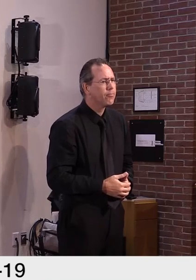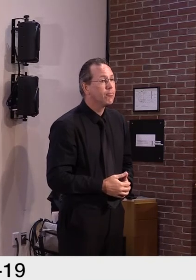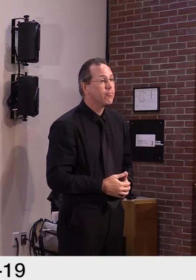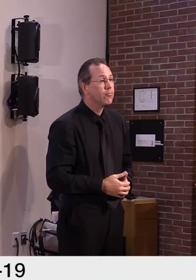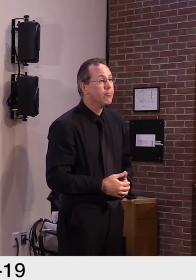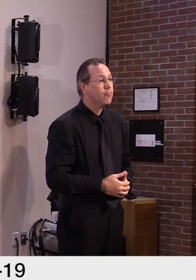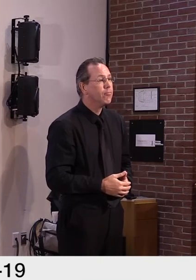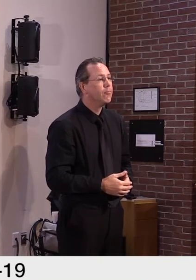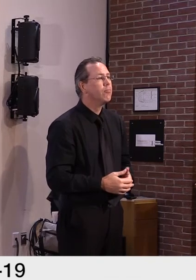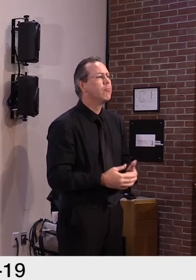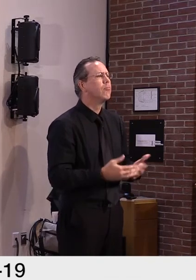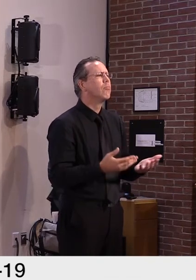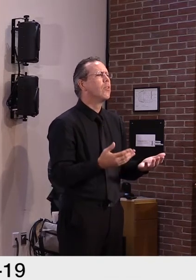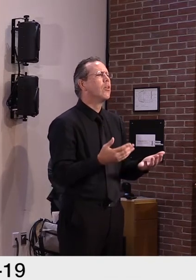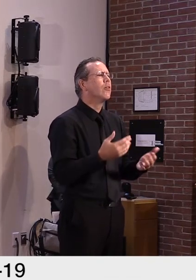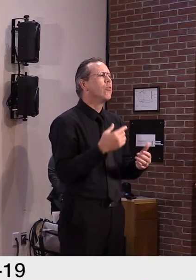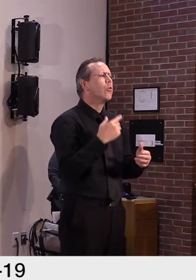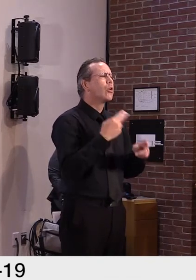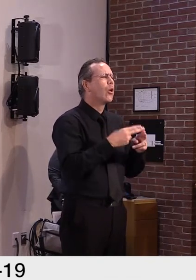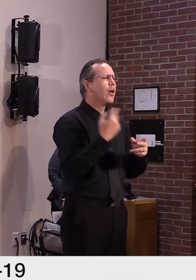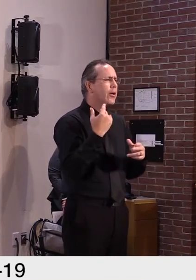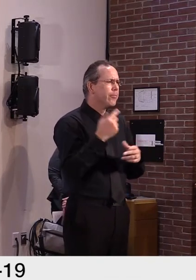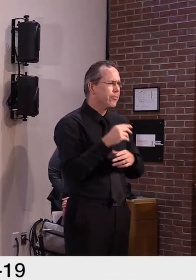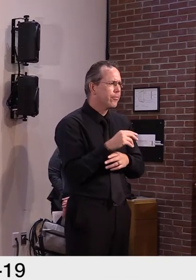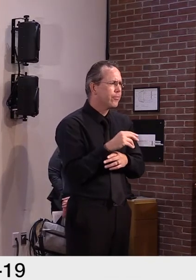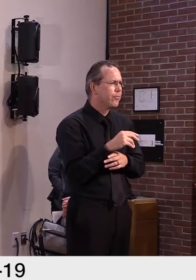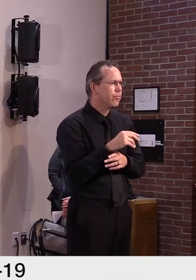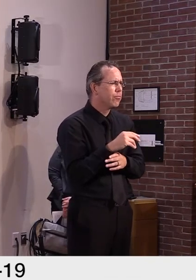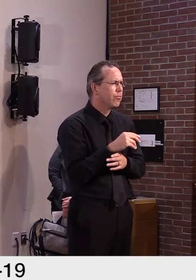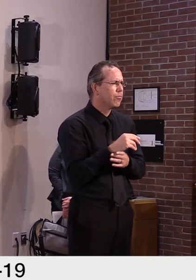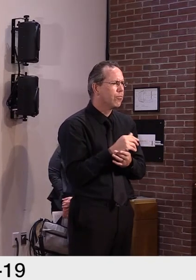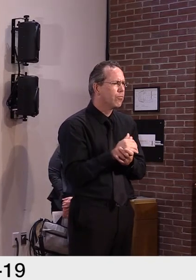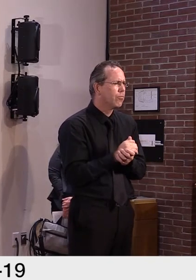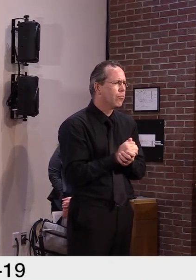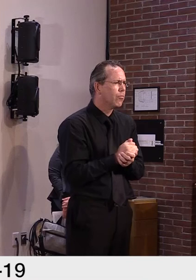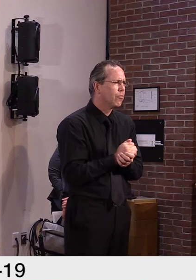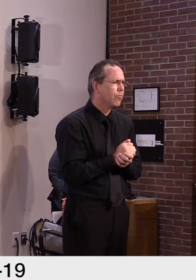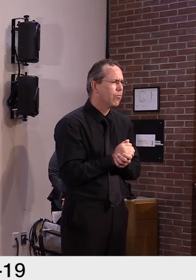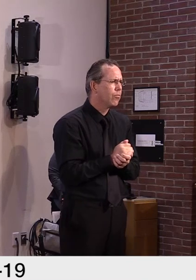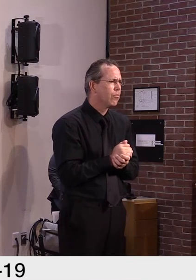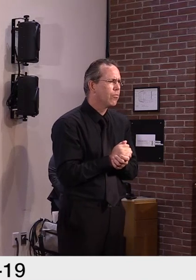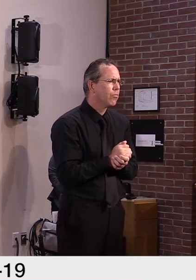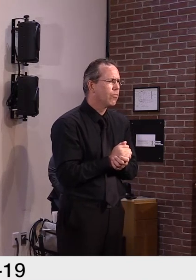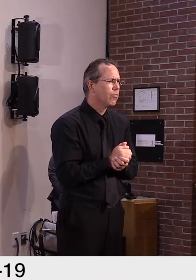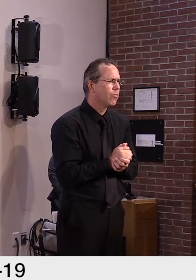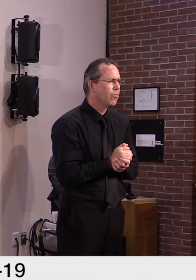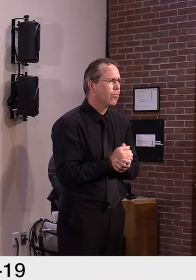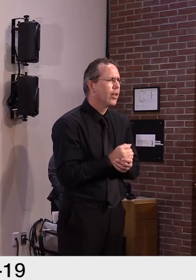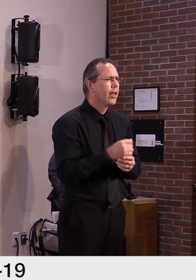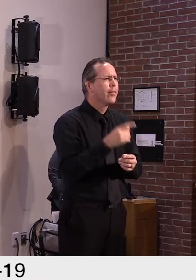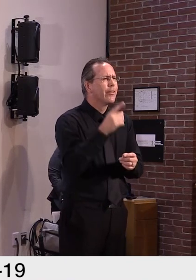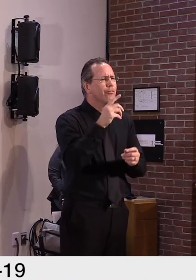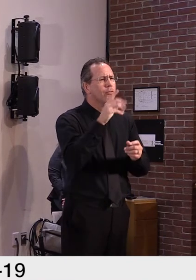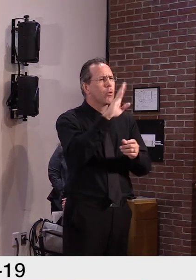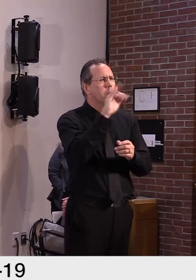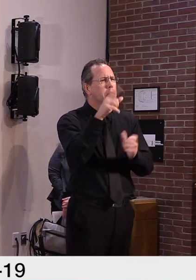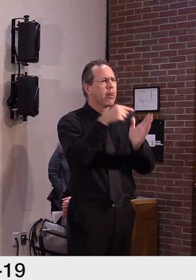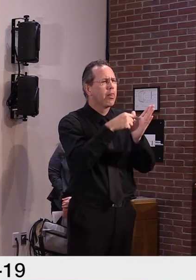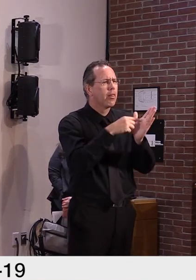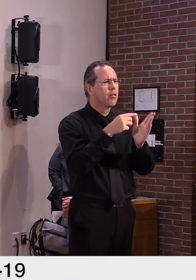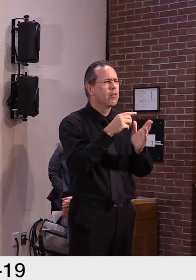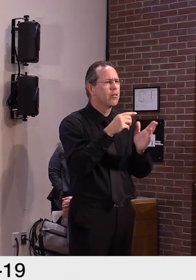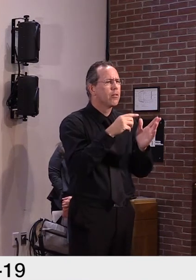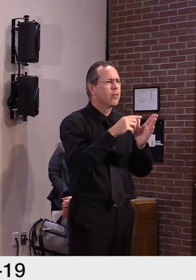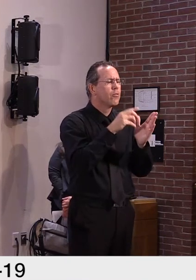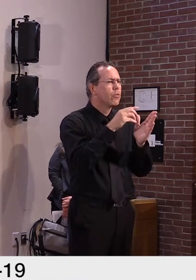the, uh, Rural Broadband Act. And, uh, we'll be able to assist, uh, Vermont in getting into the 21st century.